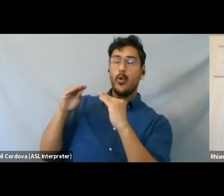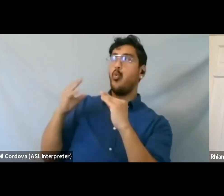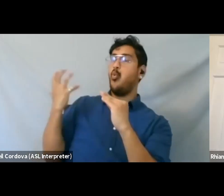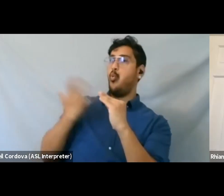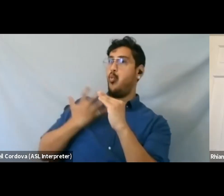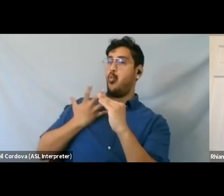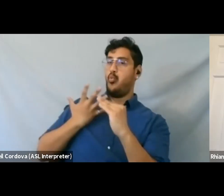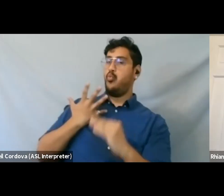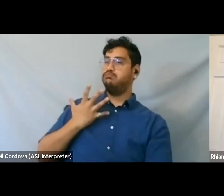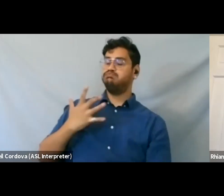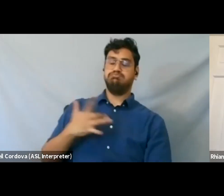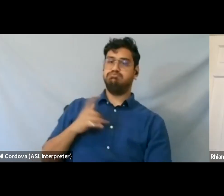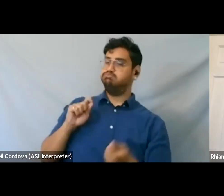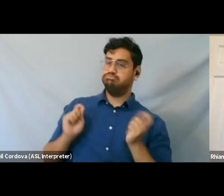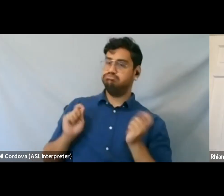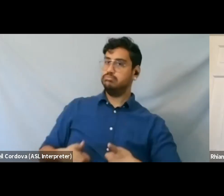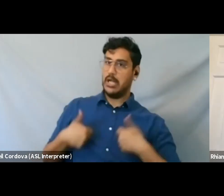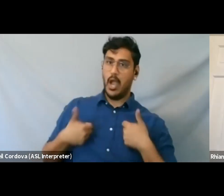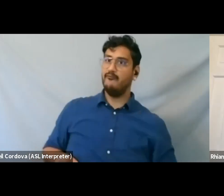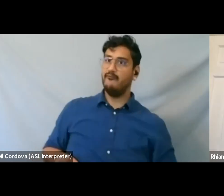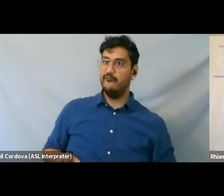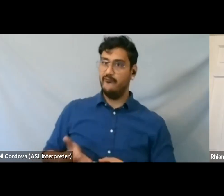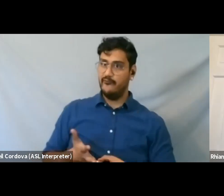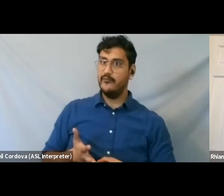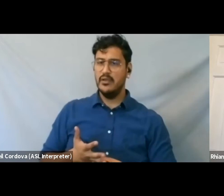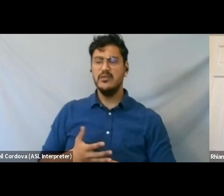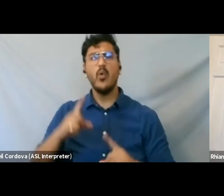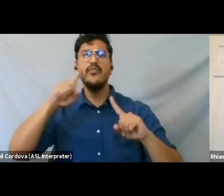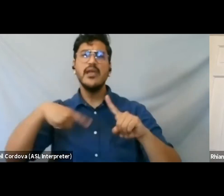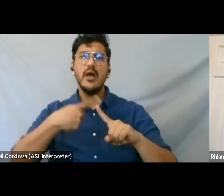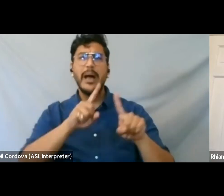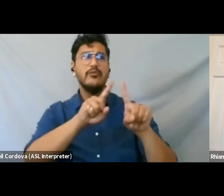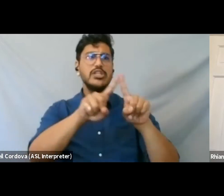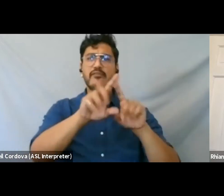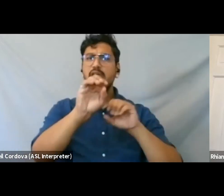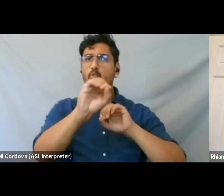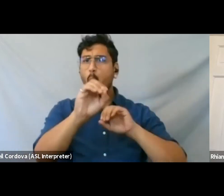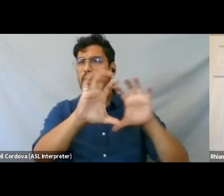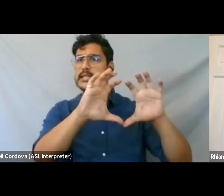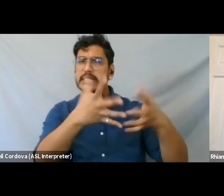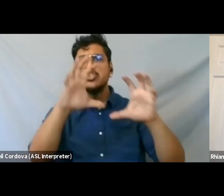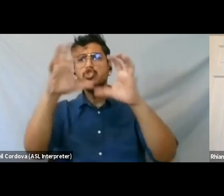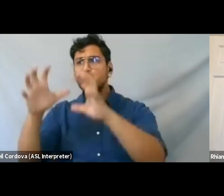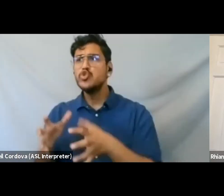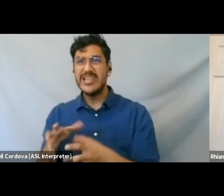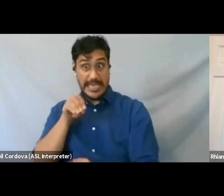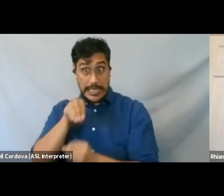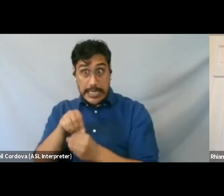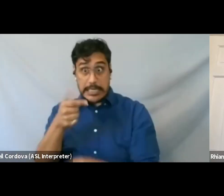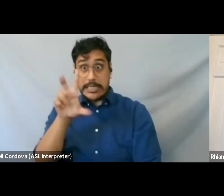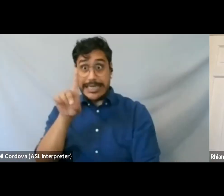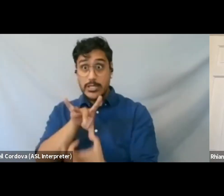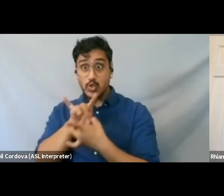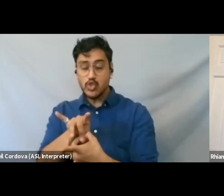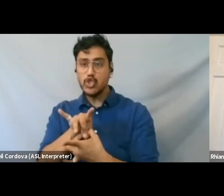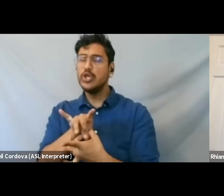I think about what all the organizations in the guild do. And I think about how important